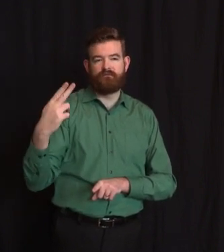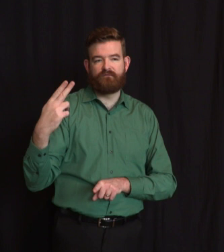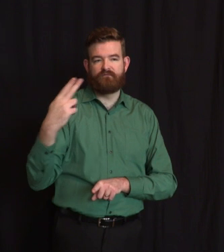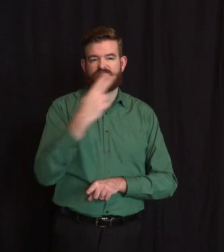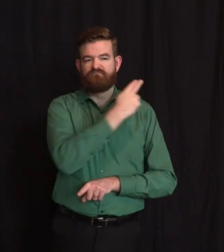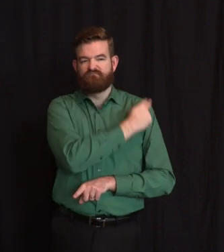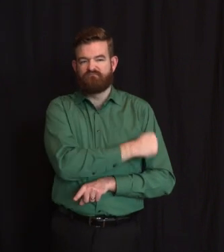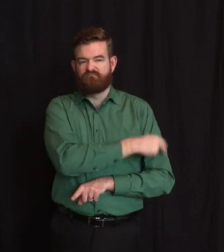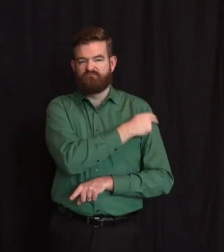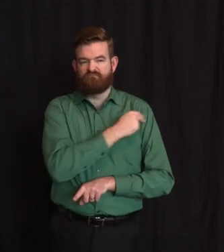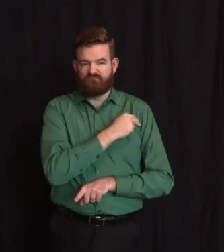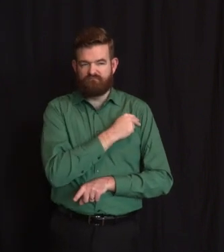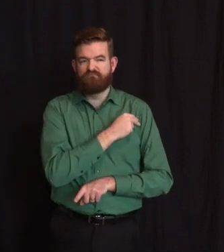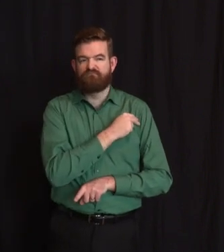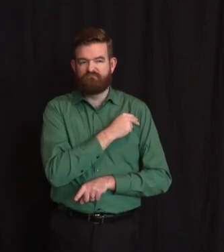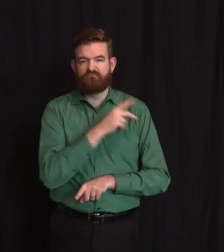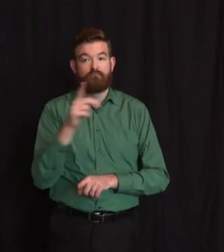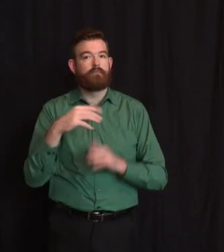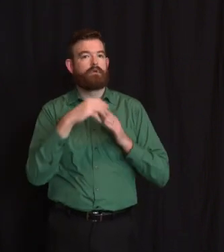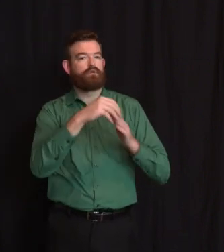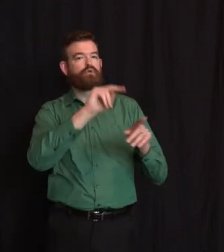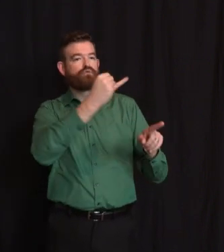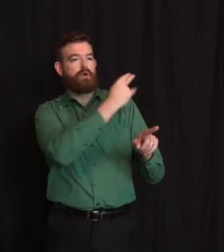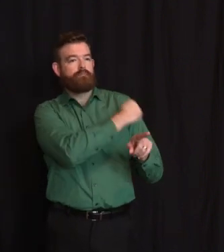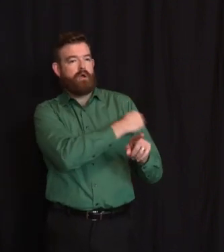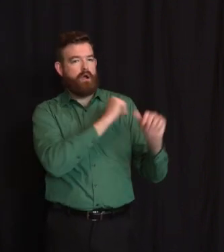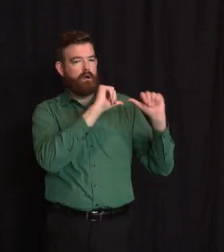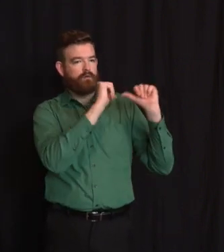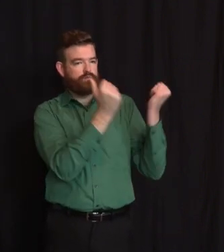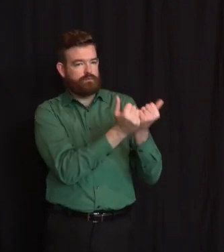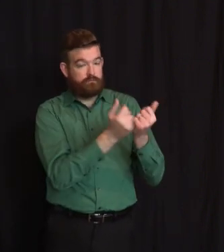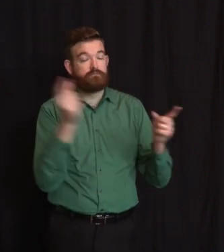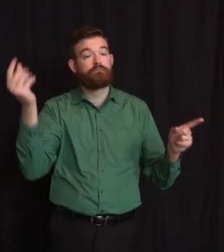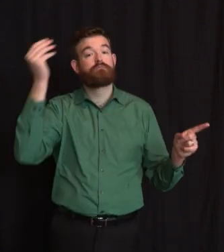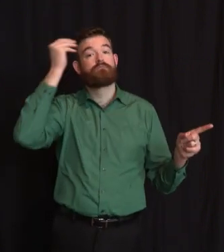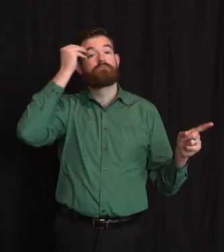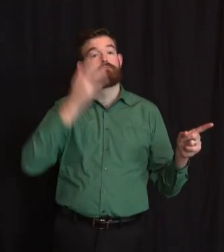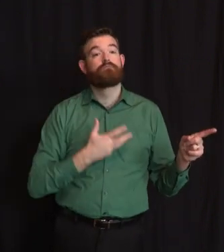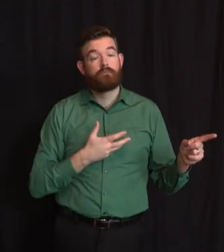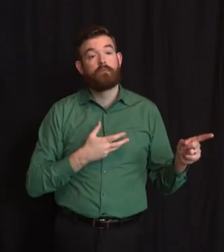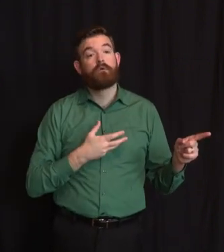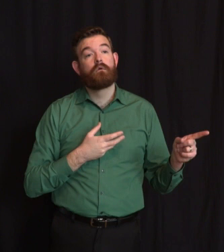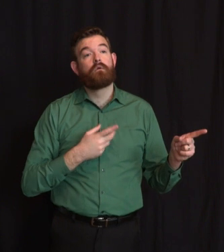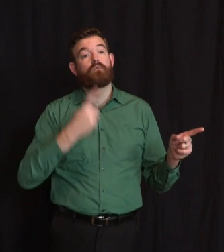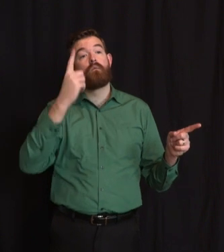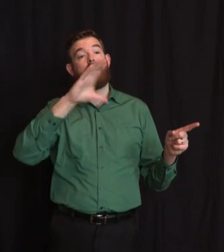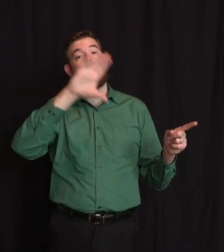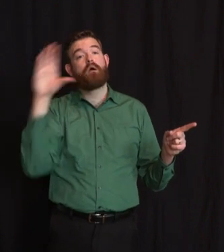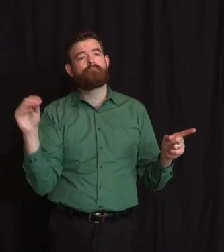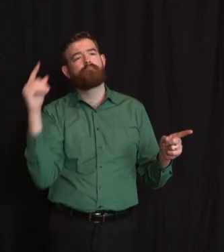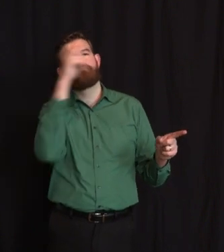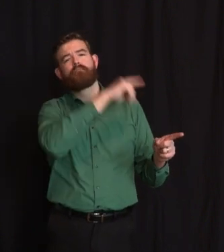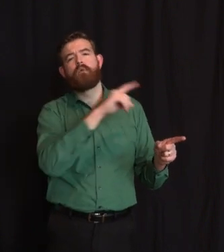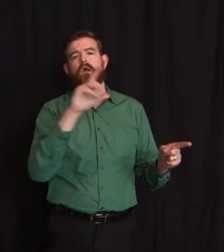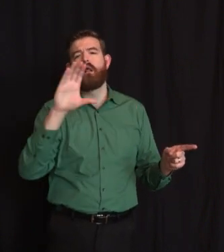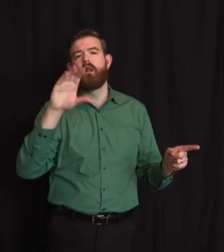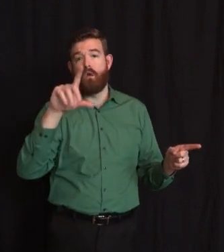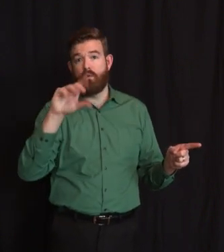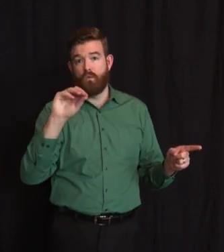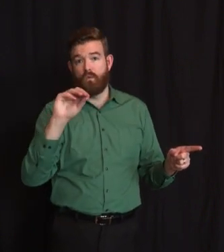Benko, CEO of Santora Health in Colorado, Peter Benko is a New Jersey fellow. I worked with him when